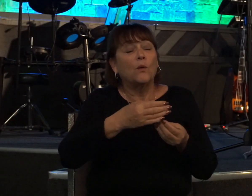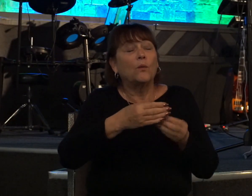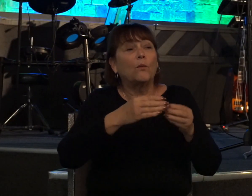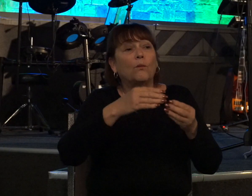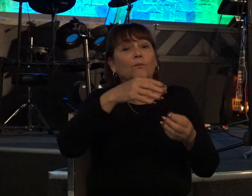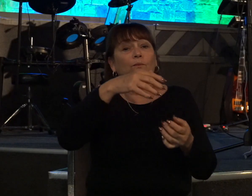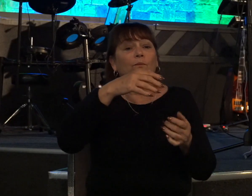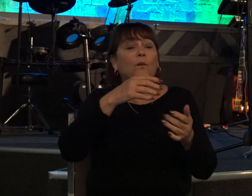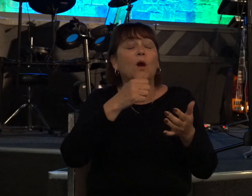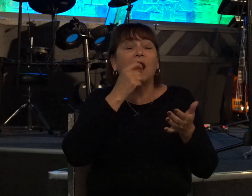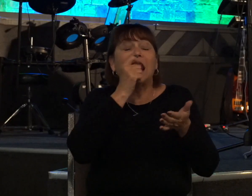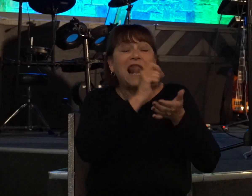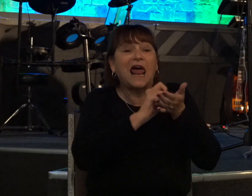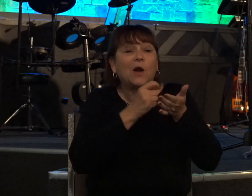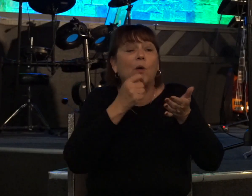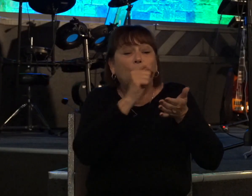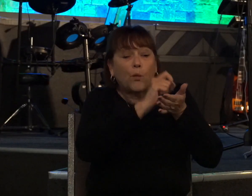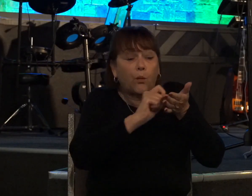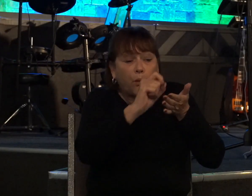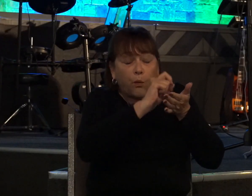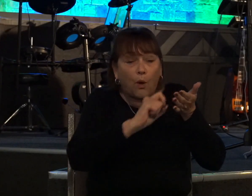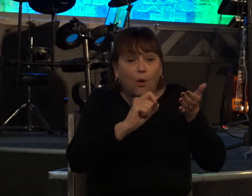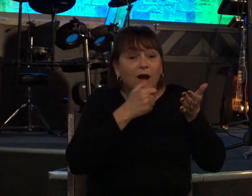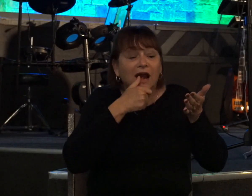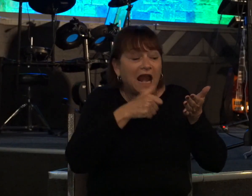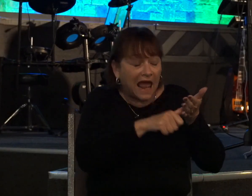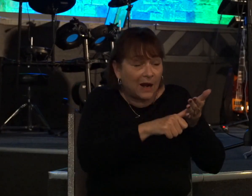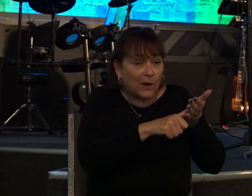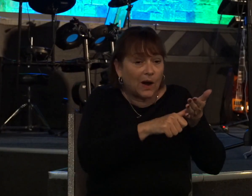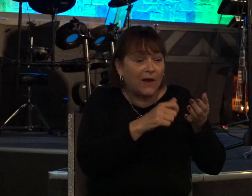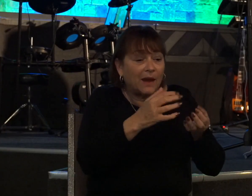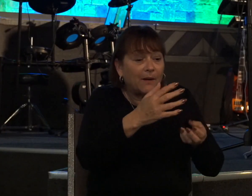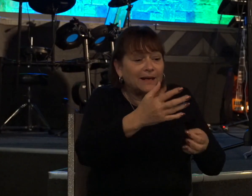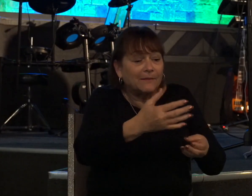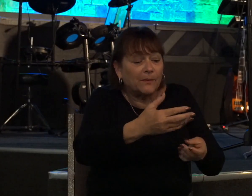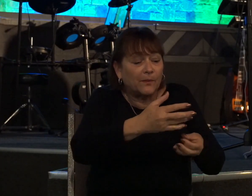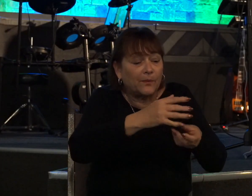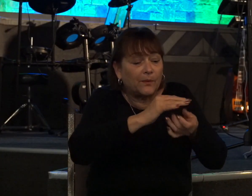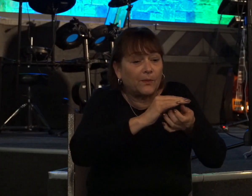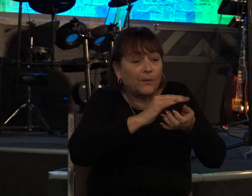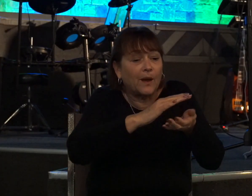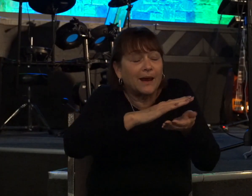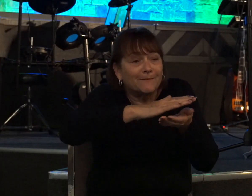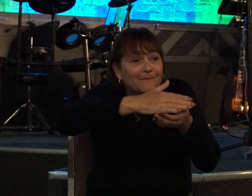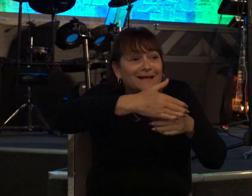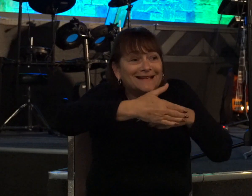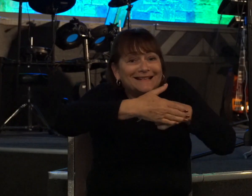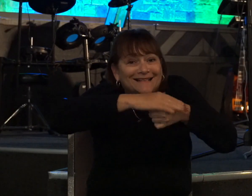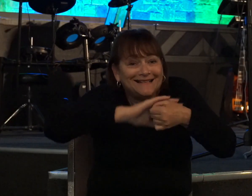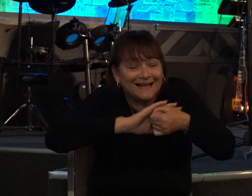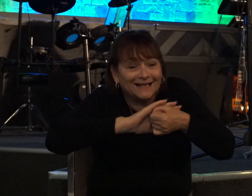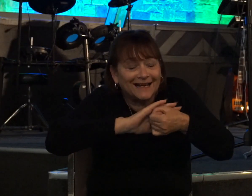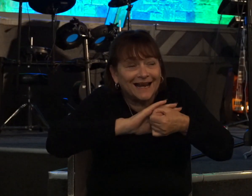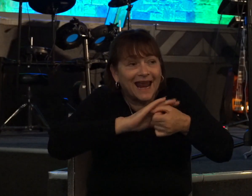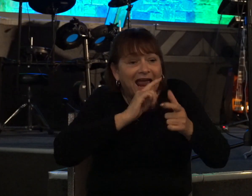and he asked uriah himself to deliver it to joab and so he did uriah